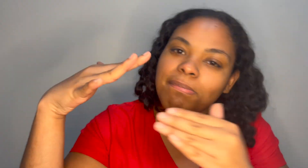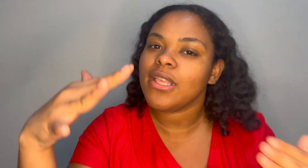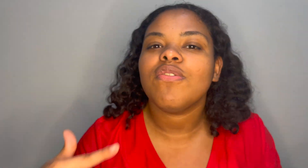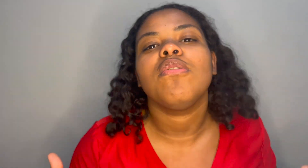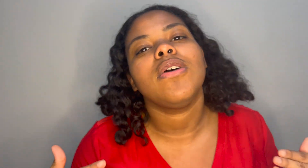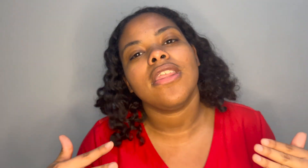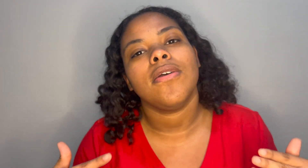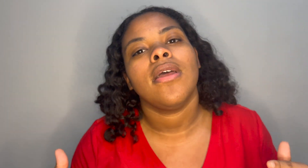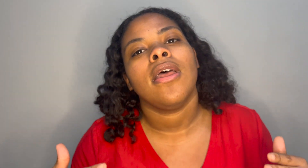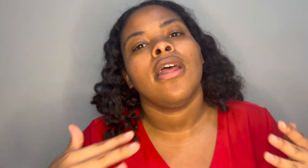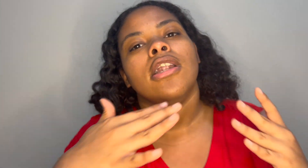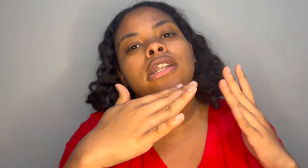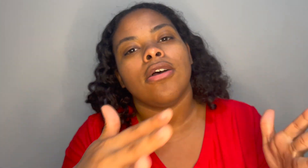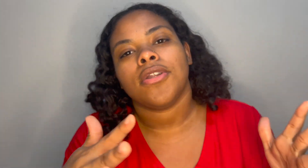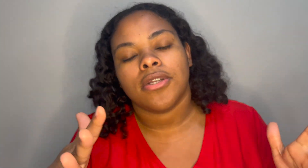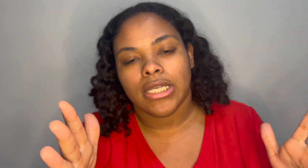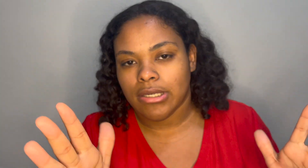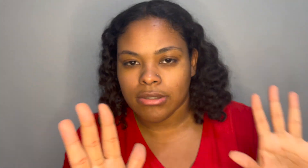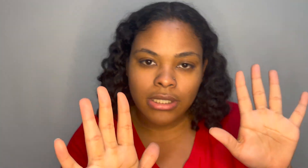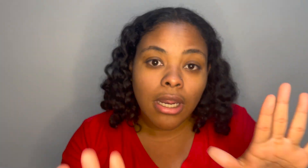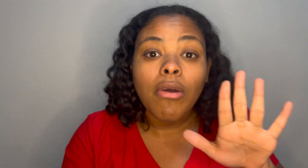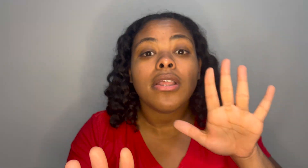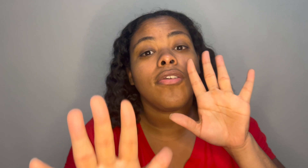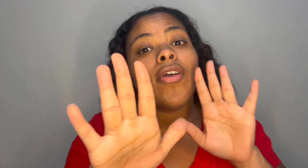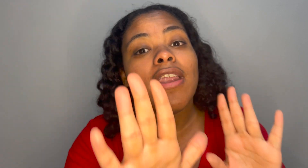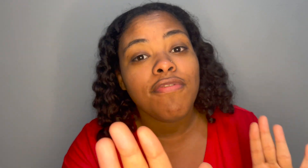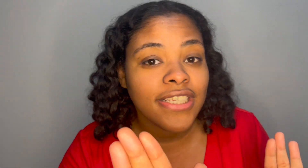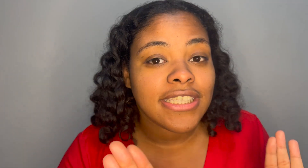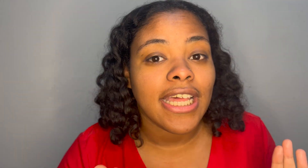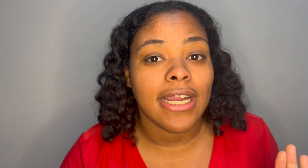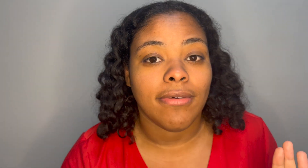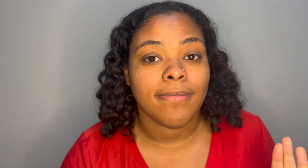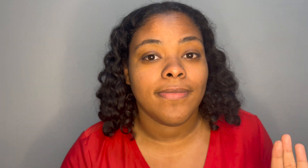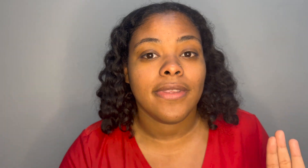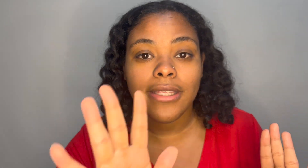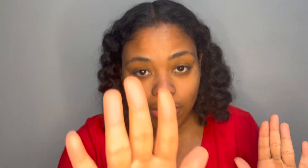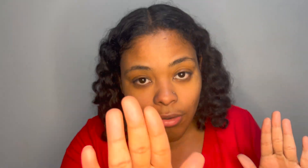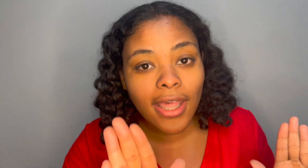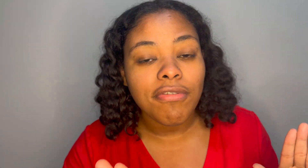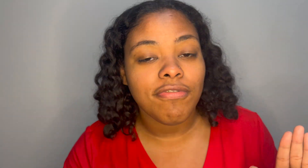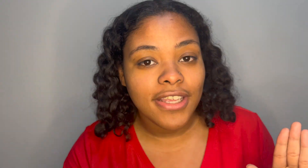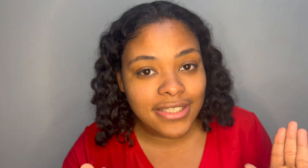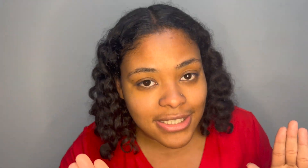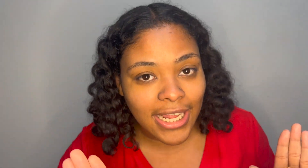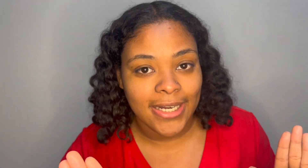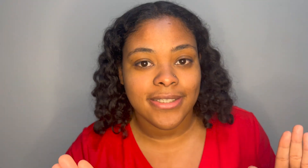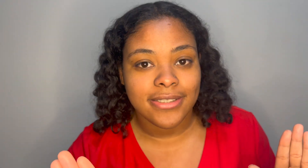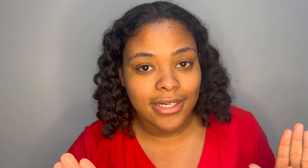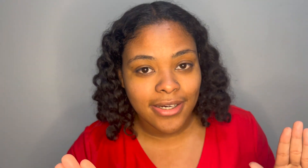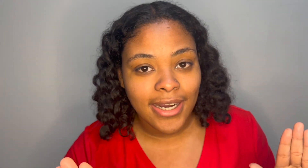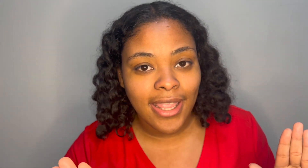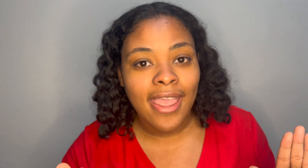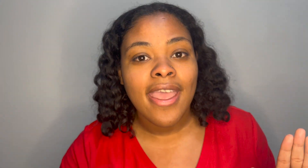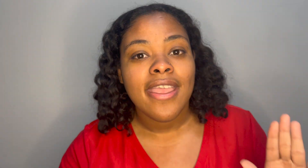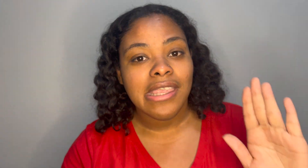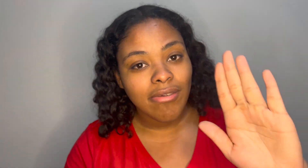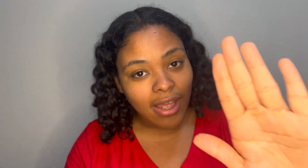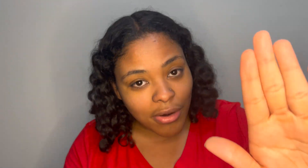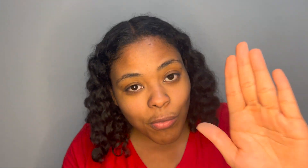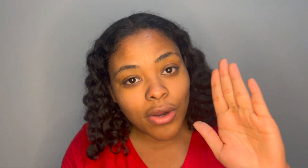peaceful with you no no no no no no no you gotta fix that out you gotta fix that all right you gotta work